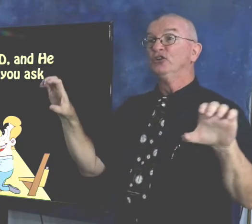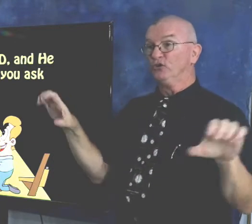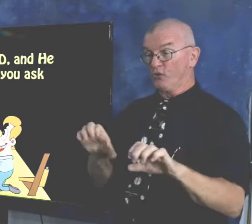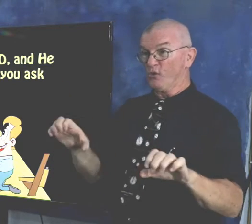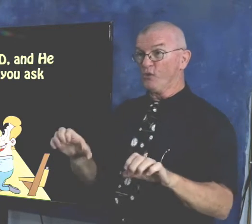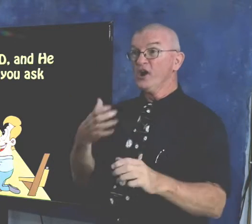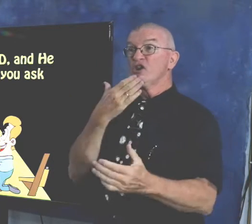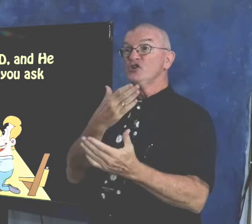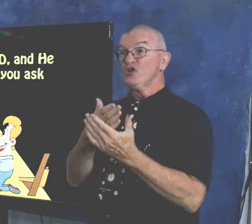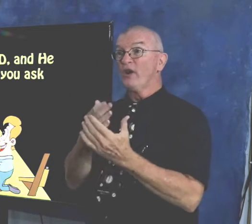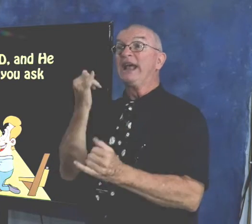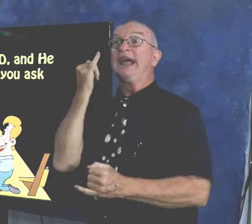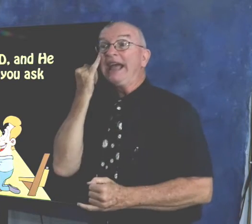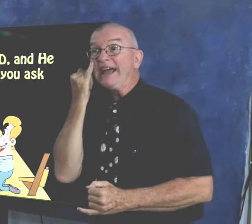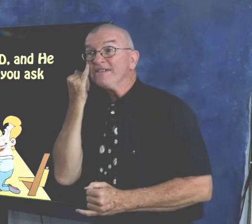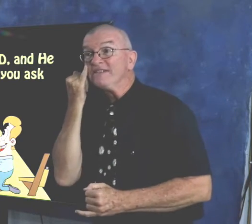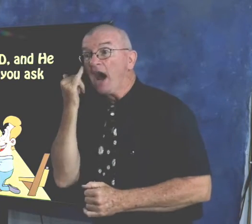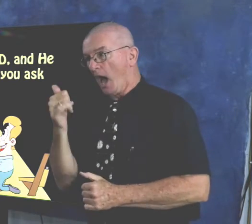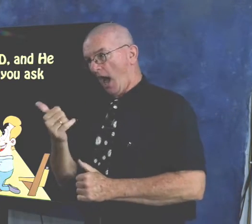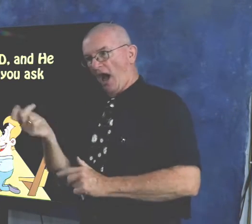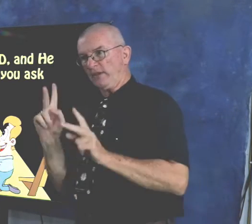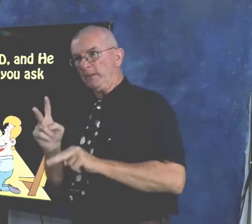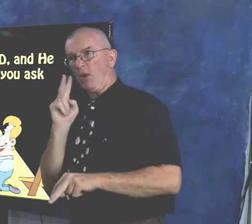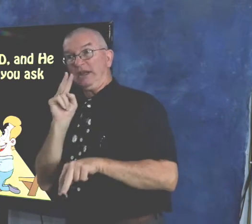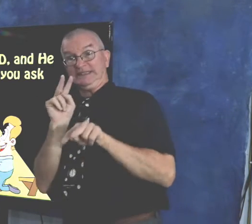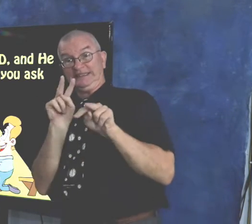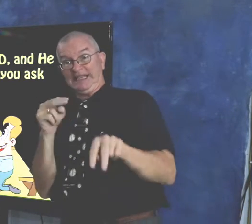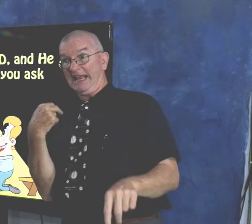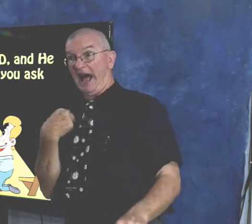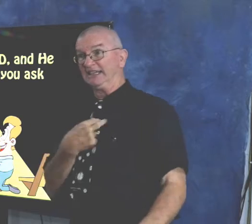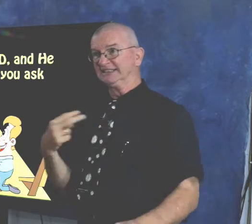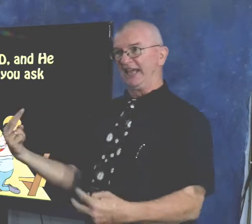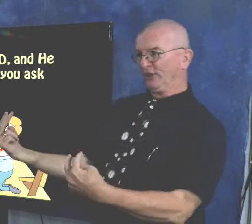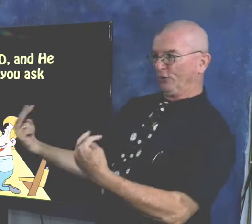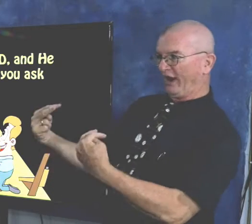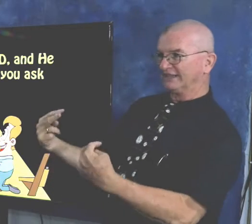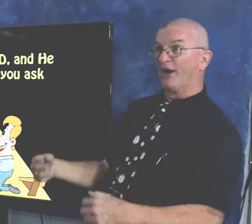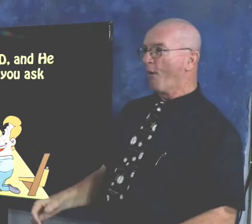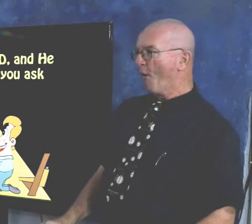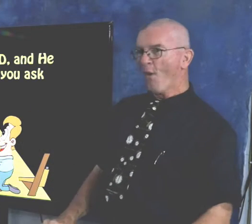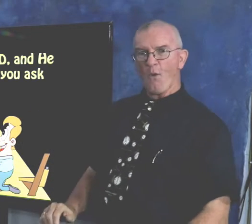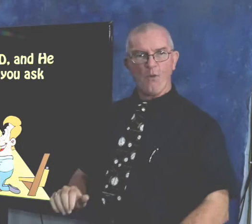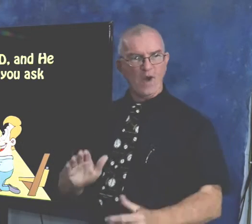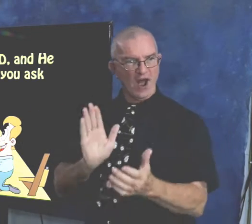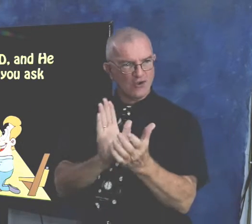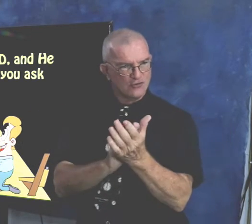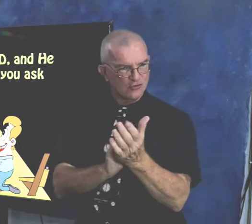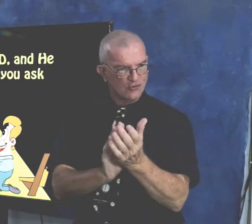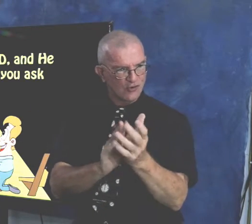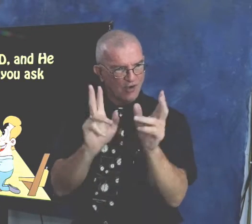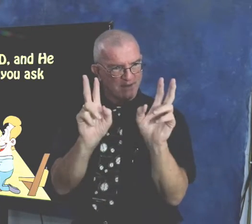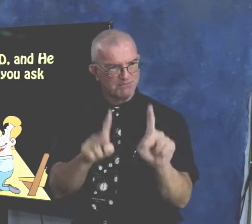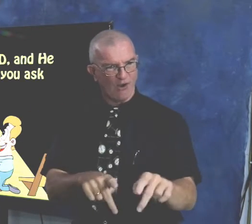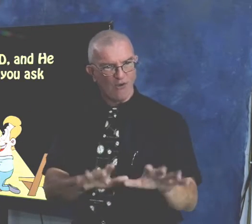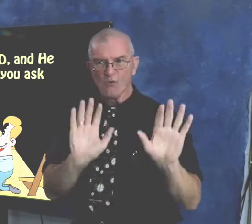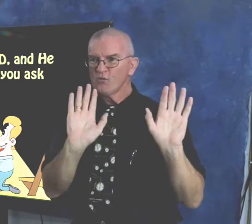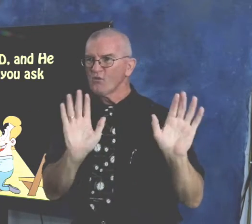We like doing good, of course, when people are looking at us and they see us doing good and they go, Oh, what a good